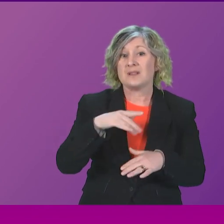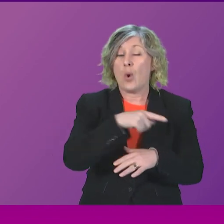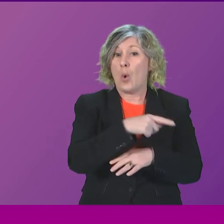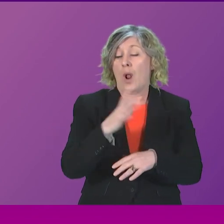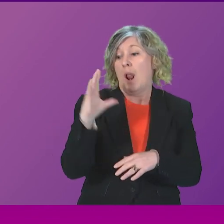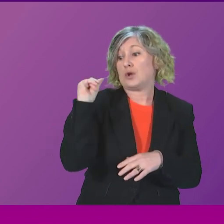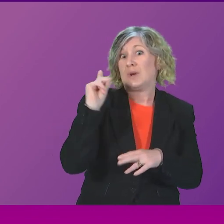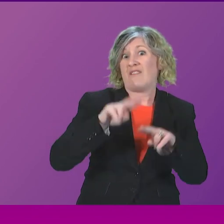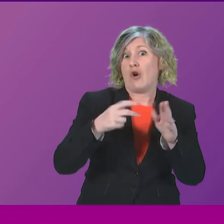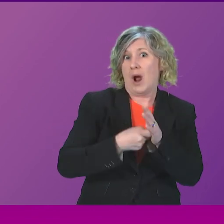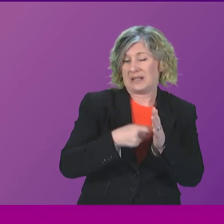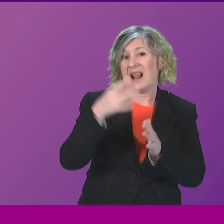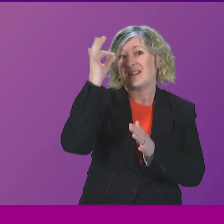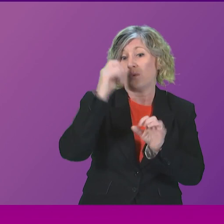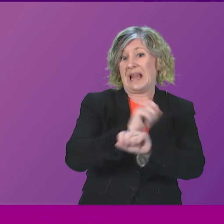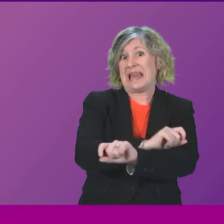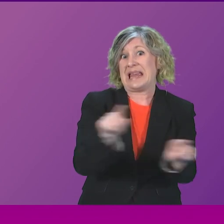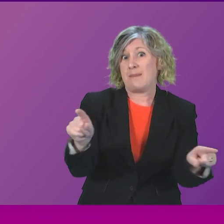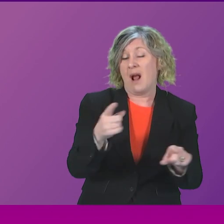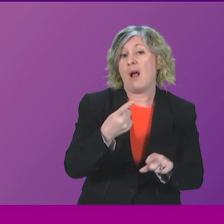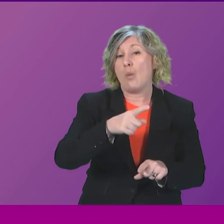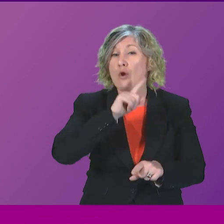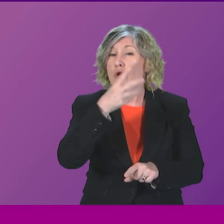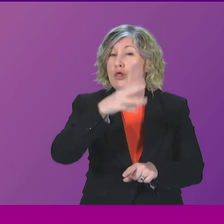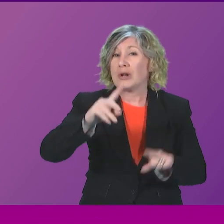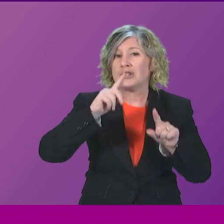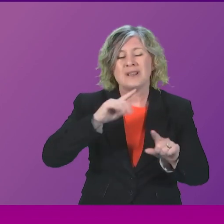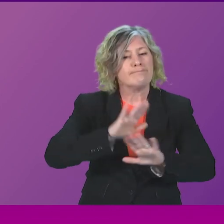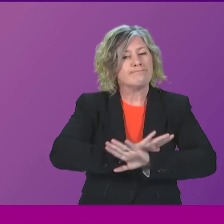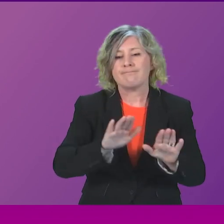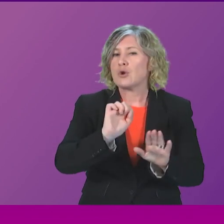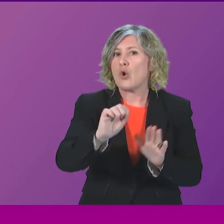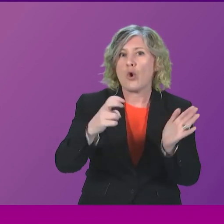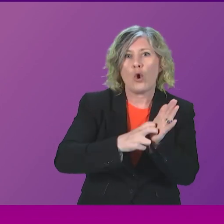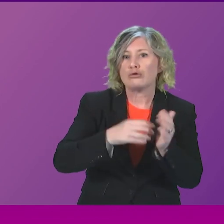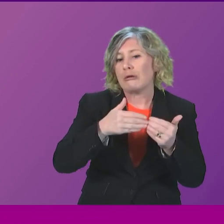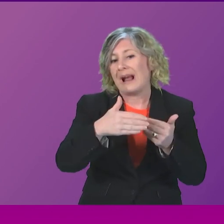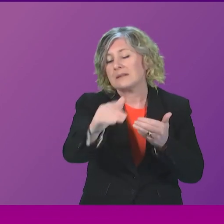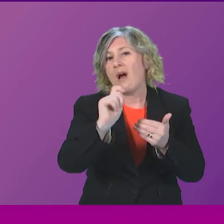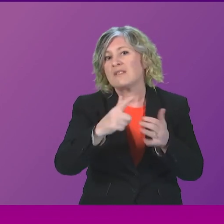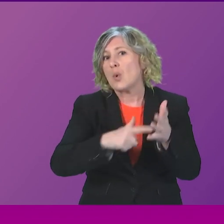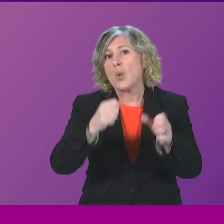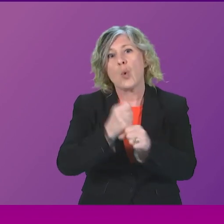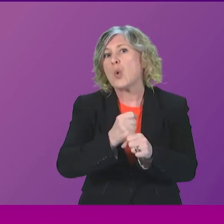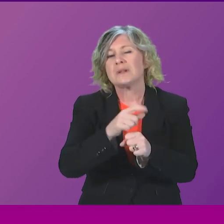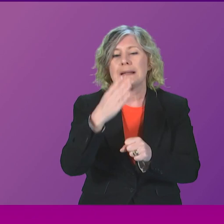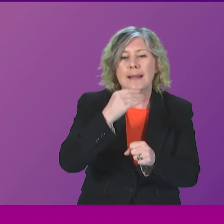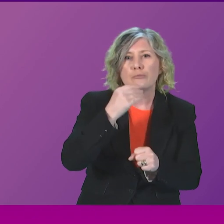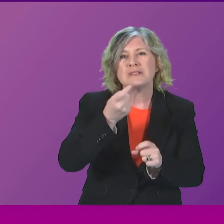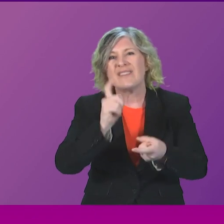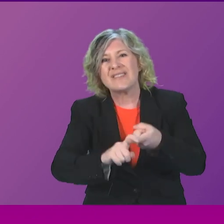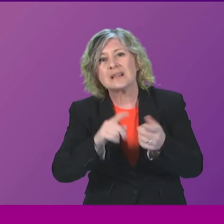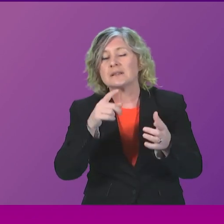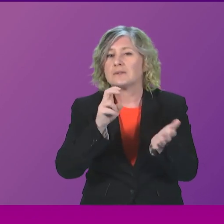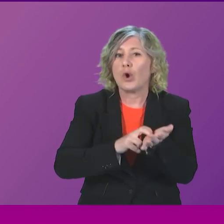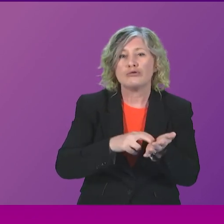teachers last Friday to tell them they could no longer offer them temporary or fixed-term contracts from August. The EIS have rightly condemned this